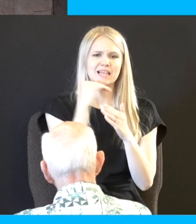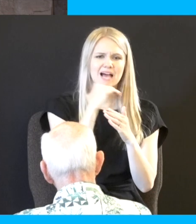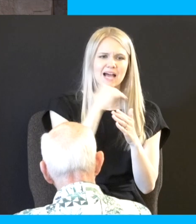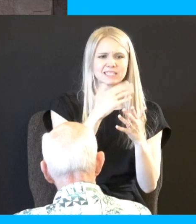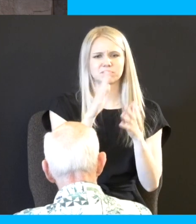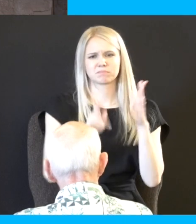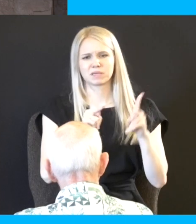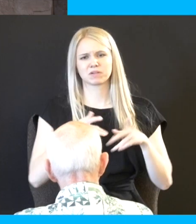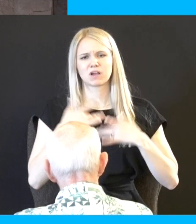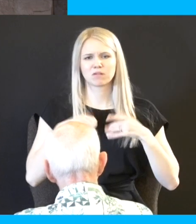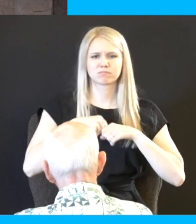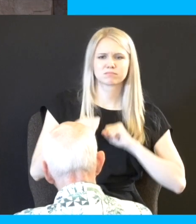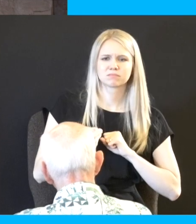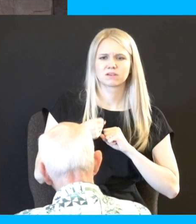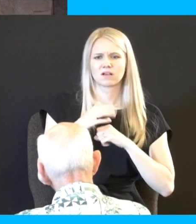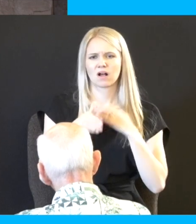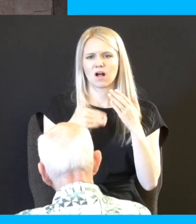whatever the case may be those beatings were upon him